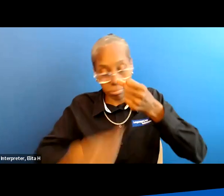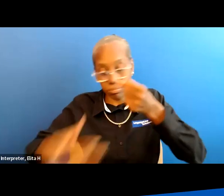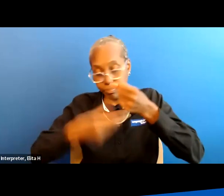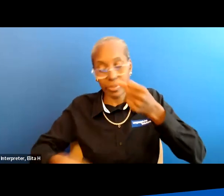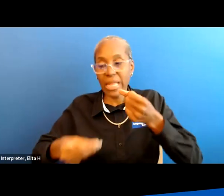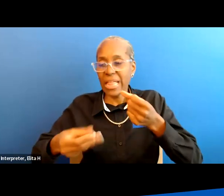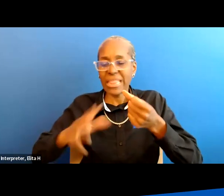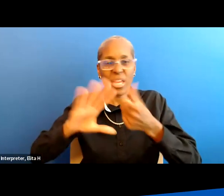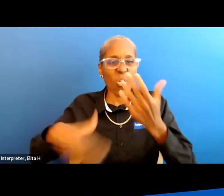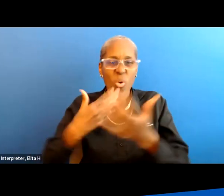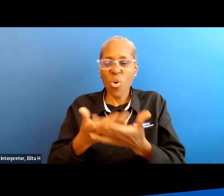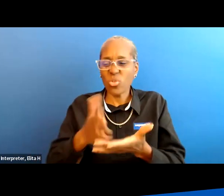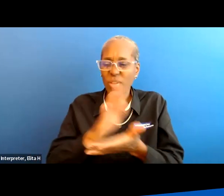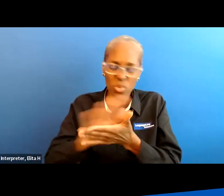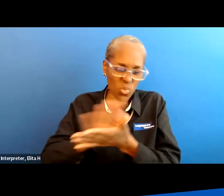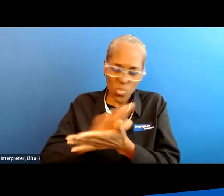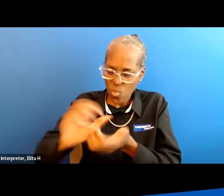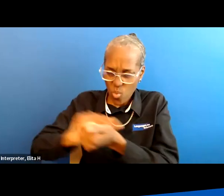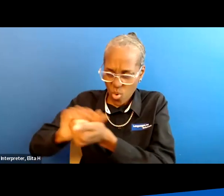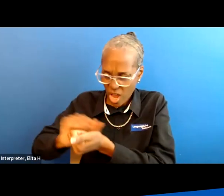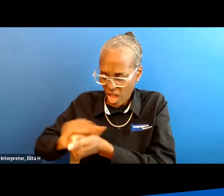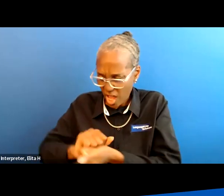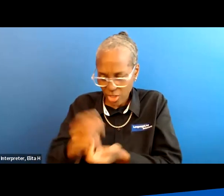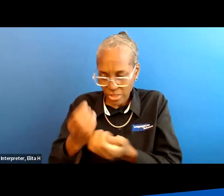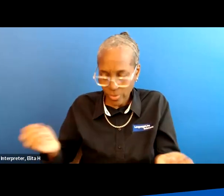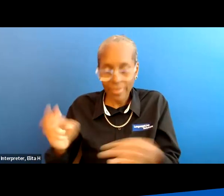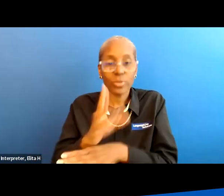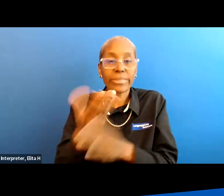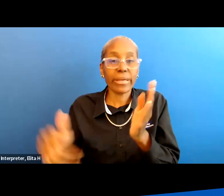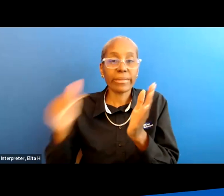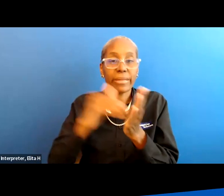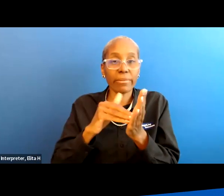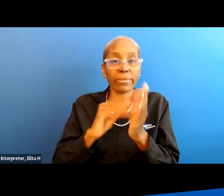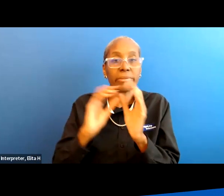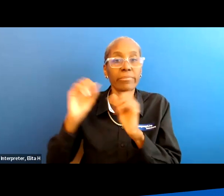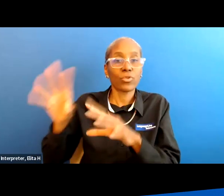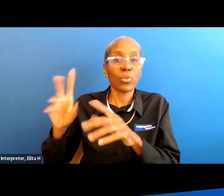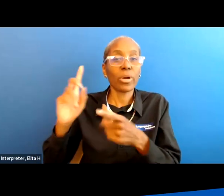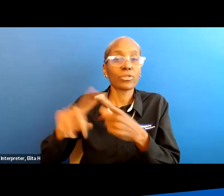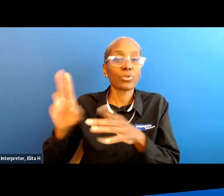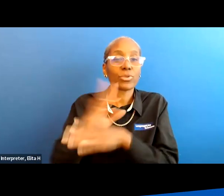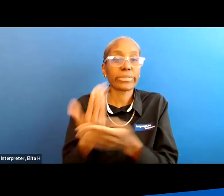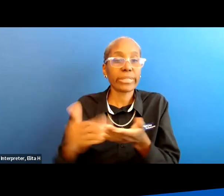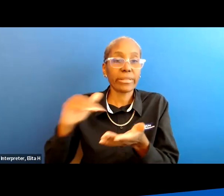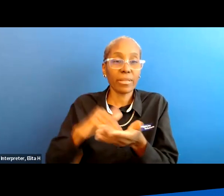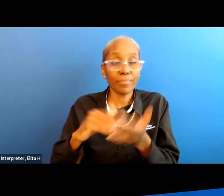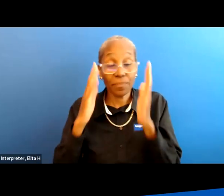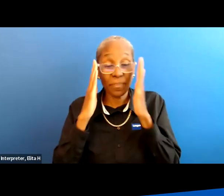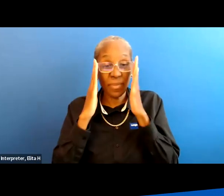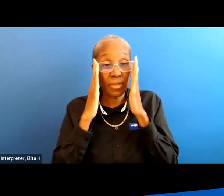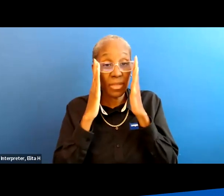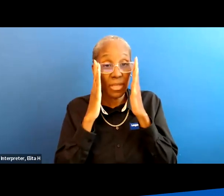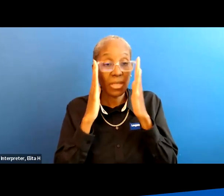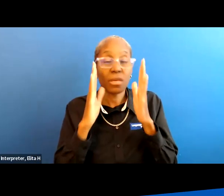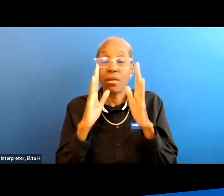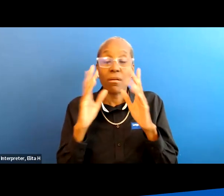clean up all this you have to wash all this equipment and use it over again store it until it's time to use it over again so